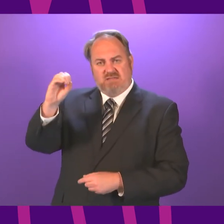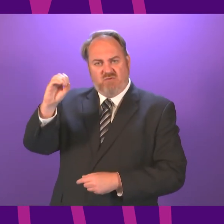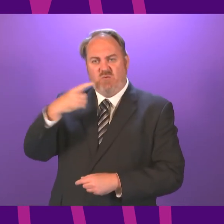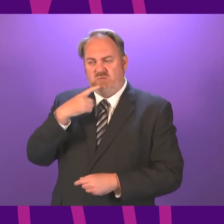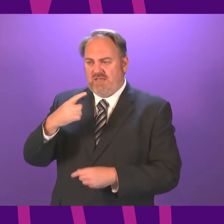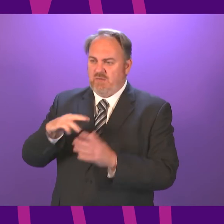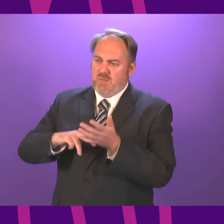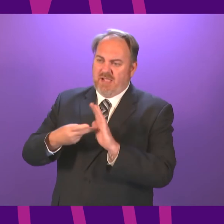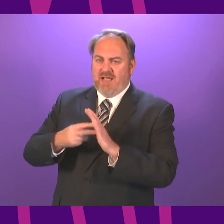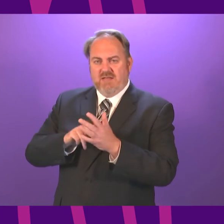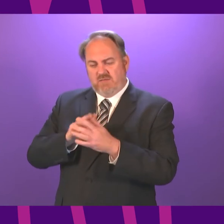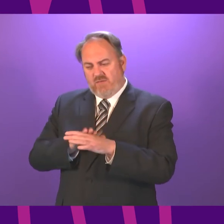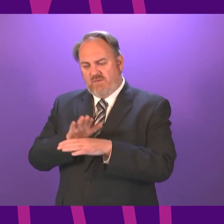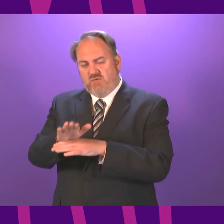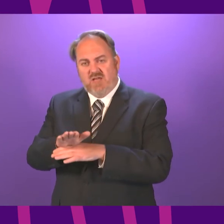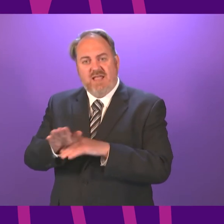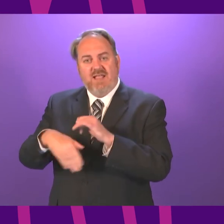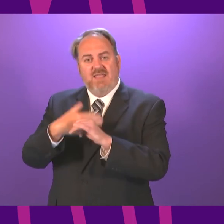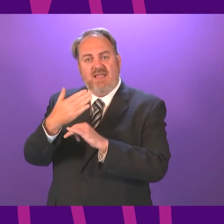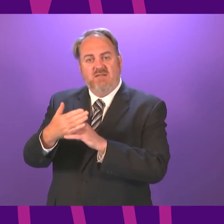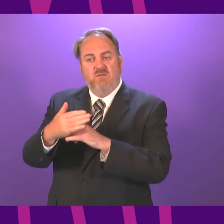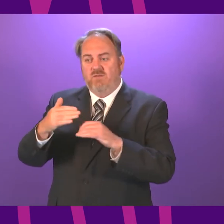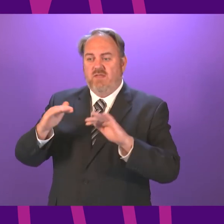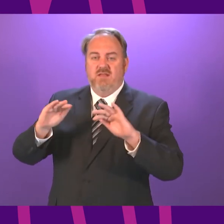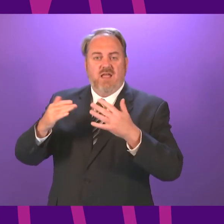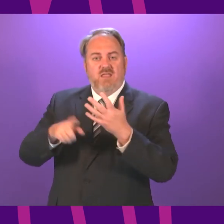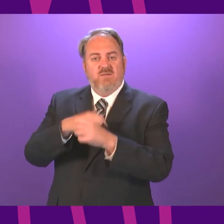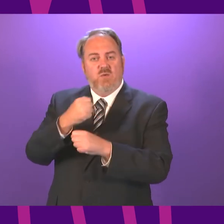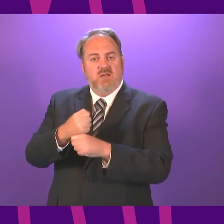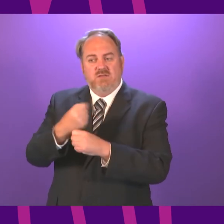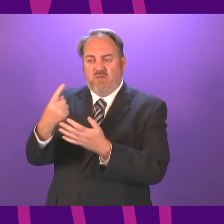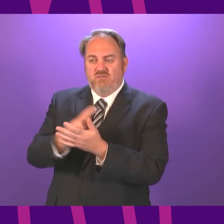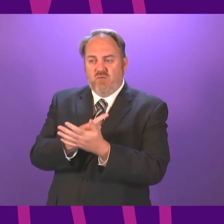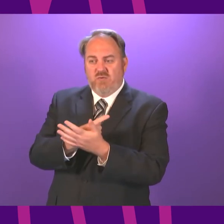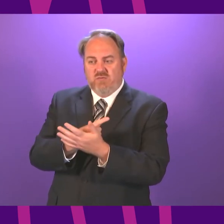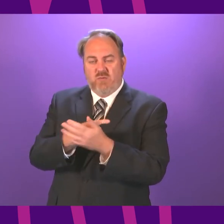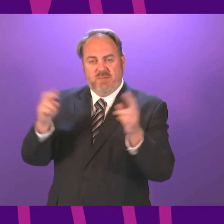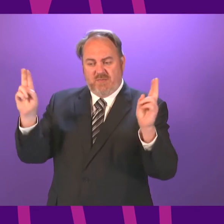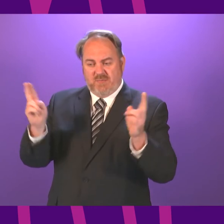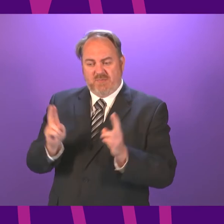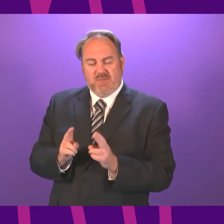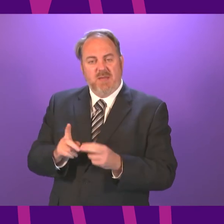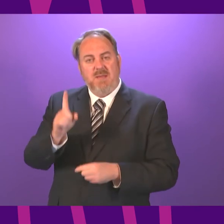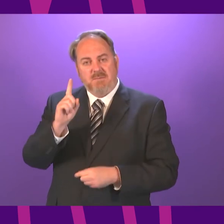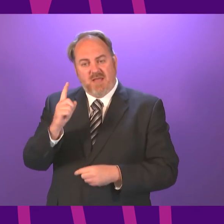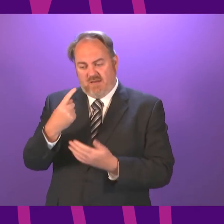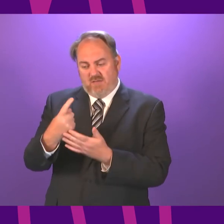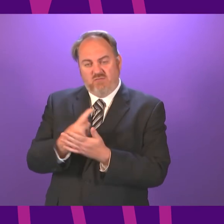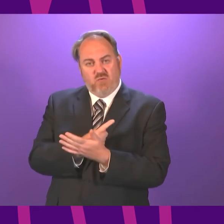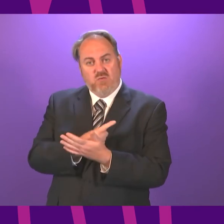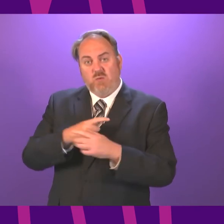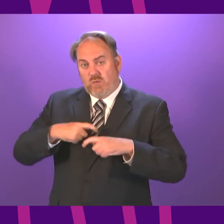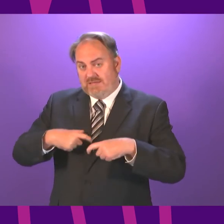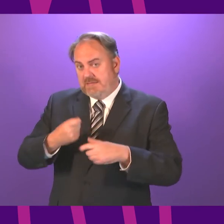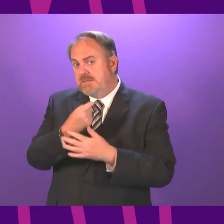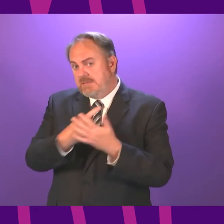what she hopes will happen when we come out of restrictions on the 9th of August. But the statement is very clear that basic mitigations will remain